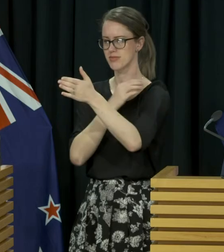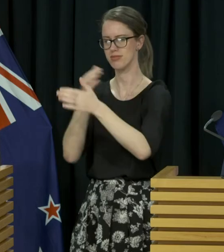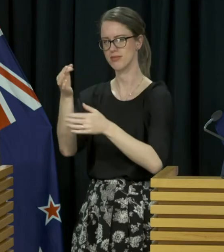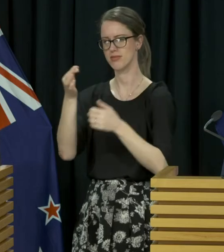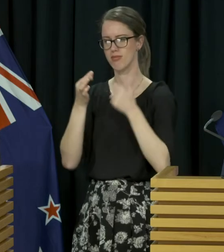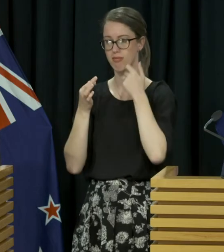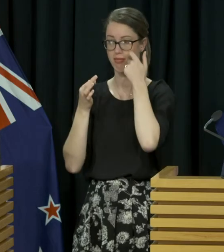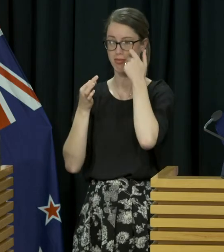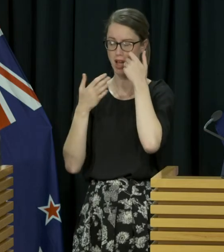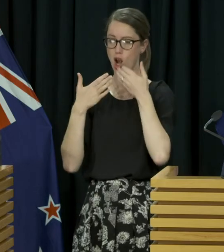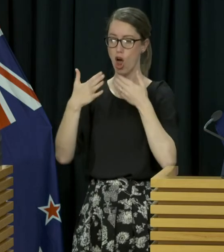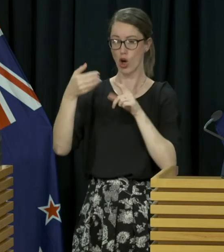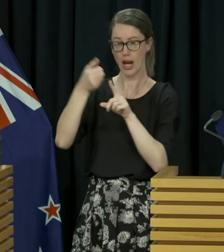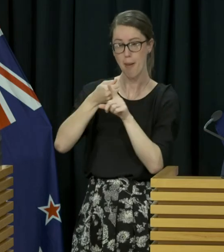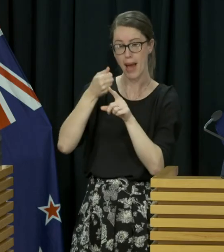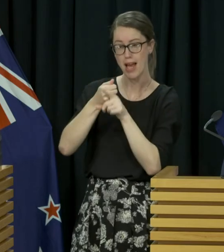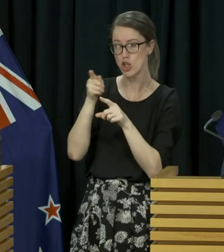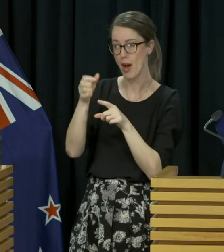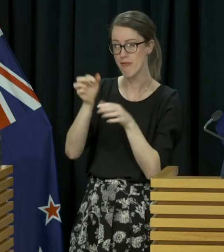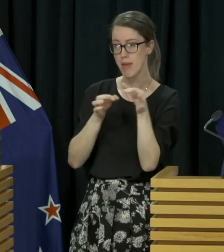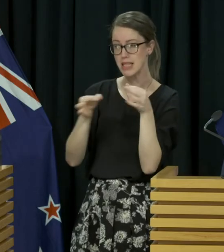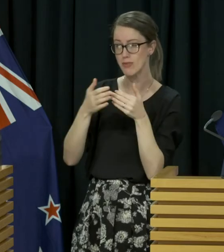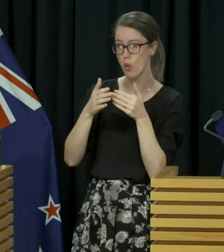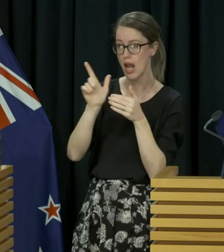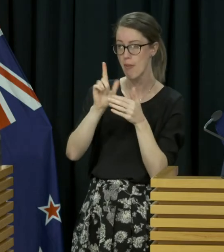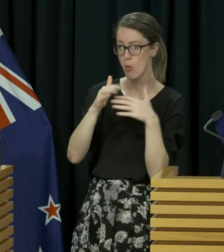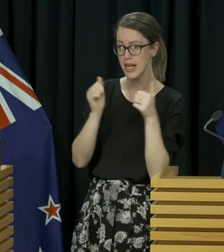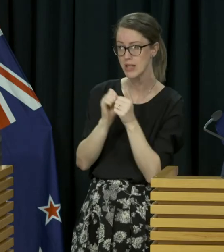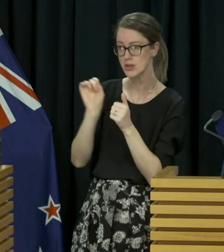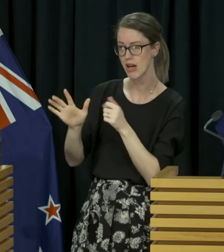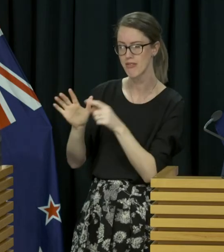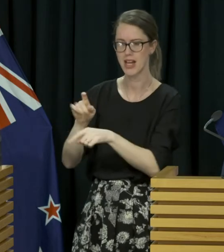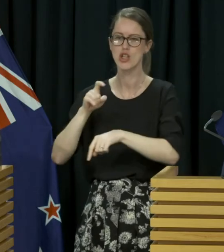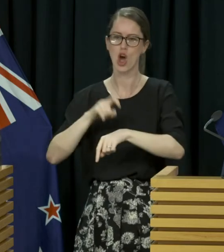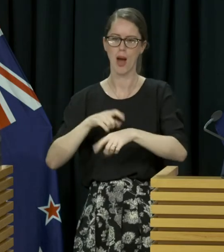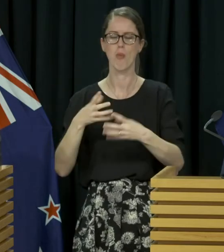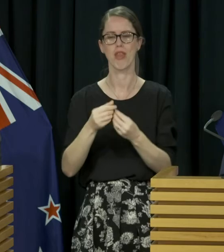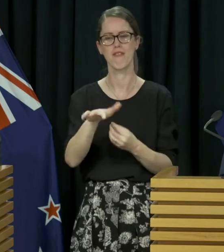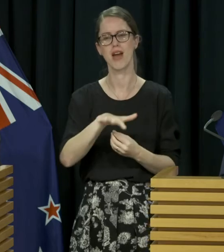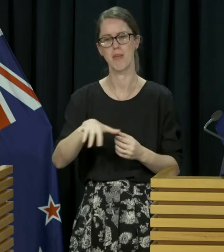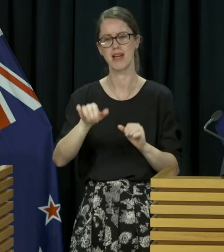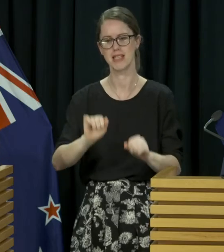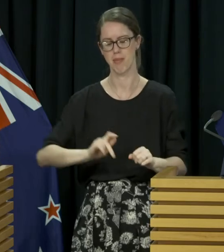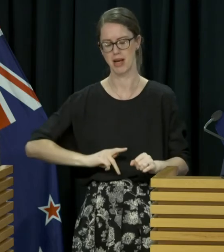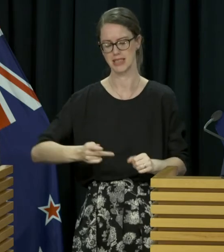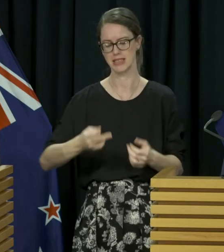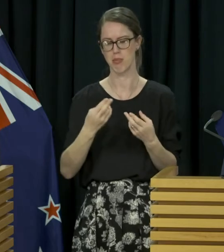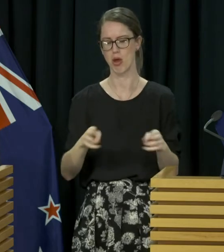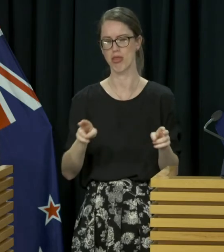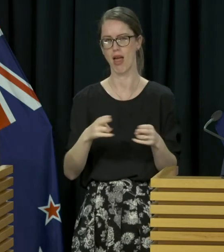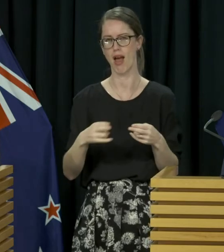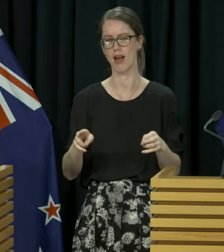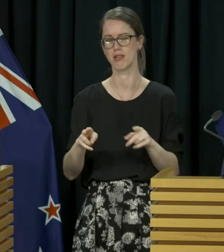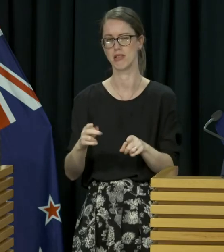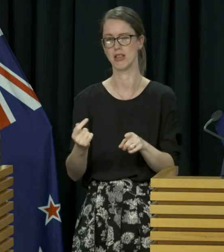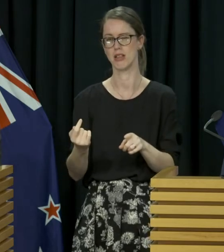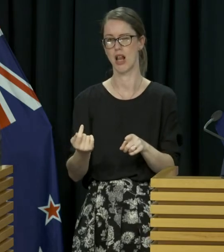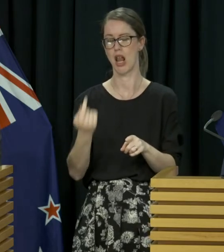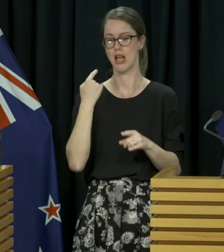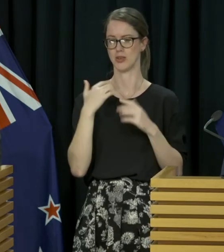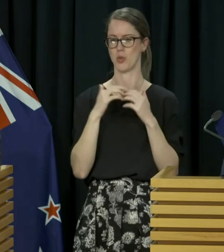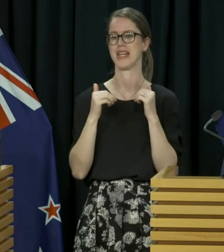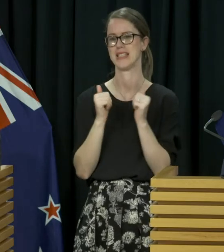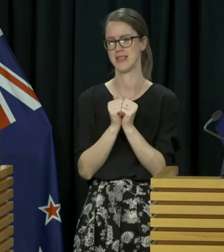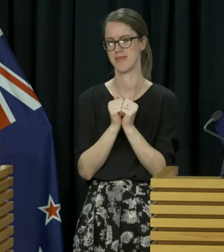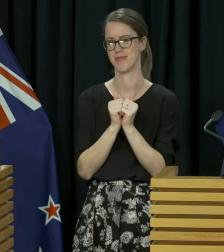say, on the back of that, it's been a long campaign. Do you have any plans for the Labour weekend? A bit of time with the family, actually. My son's birthday was last